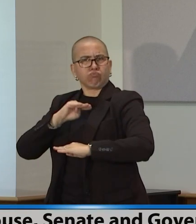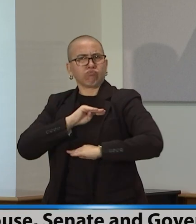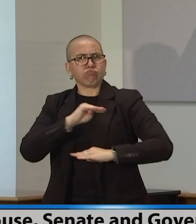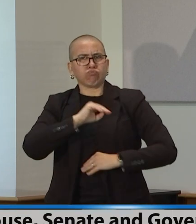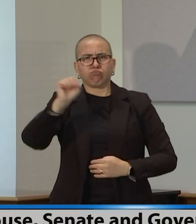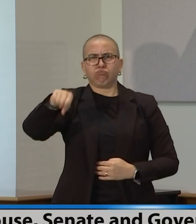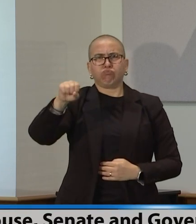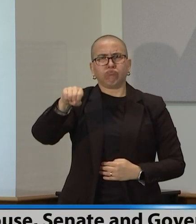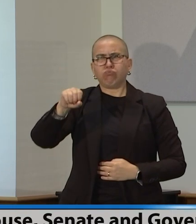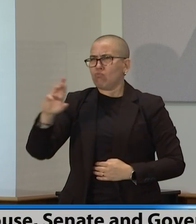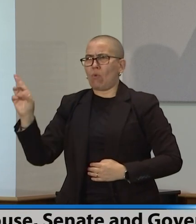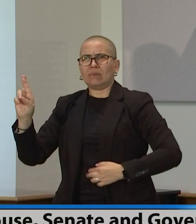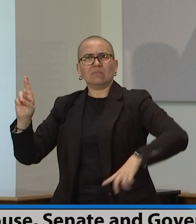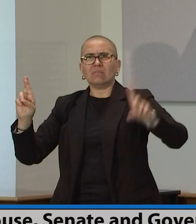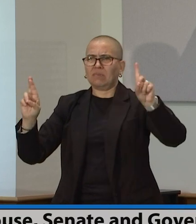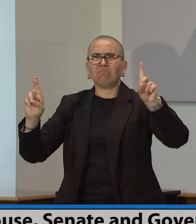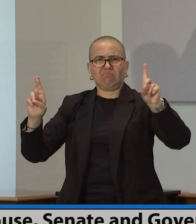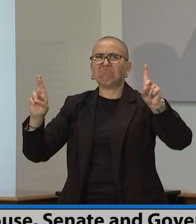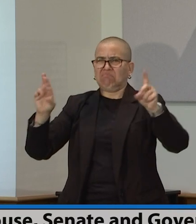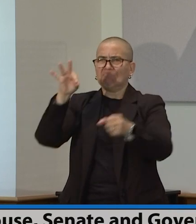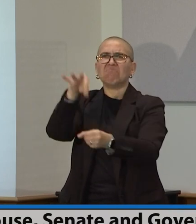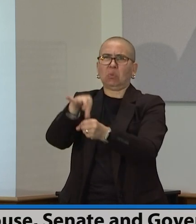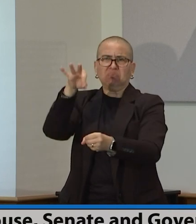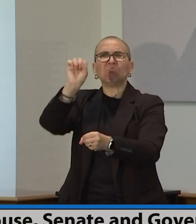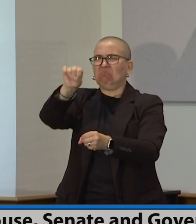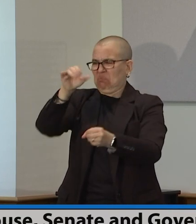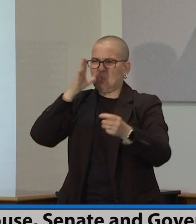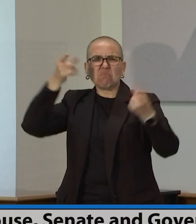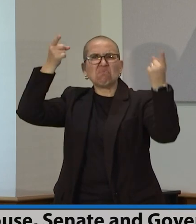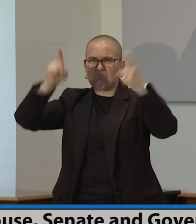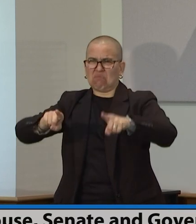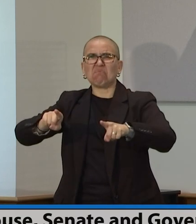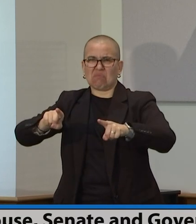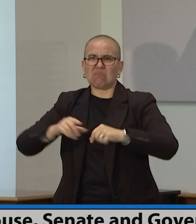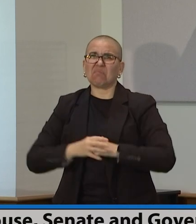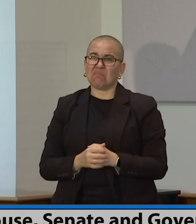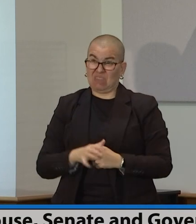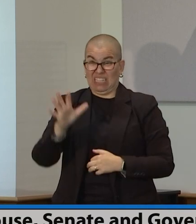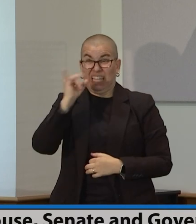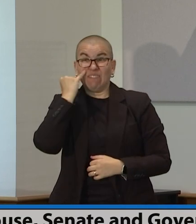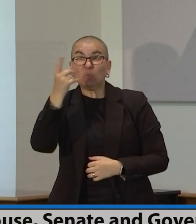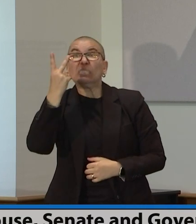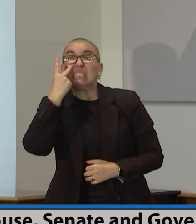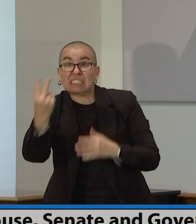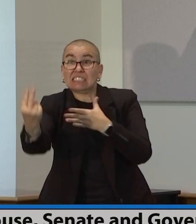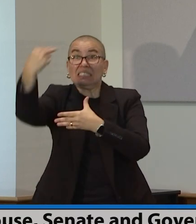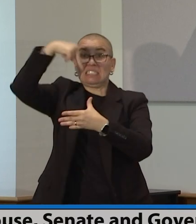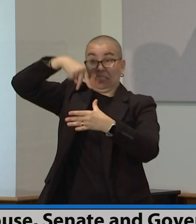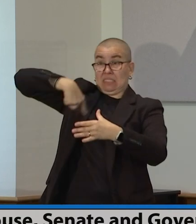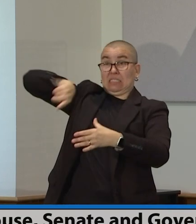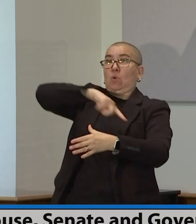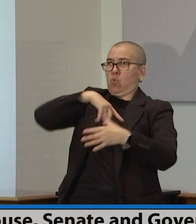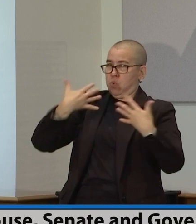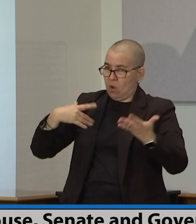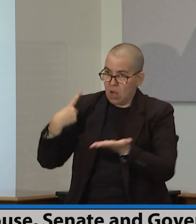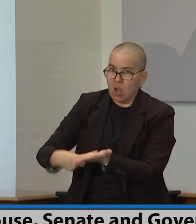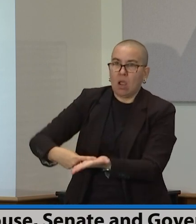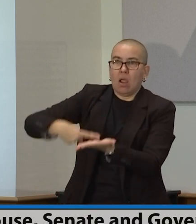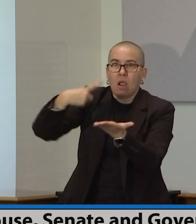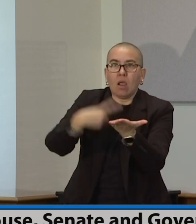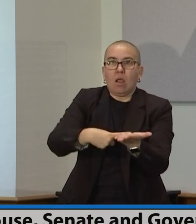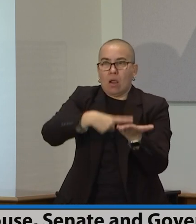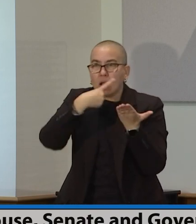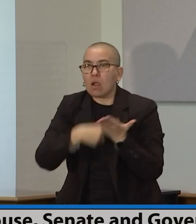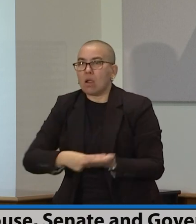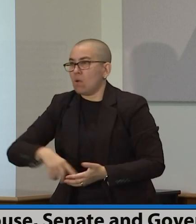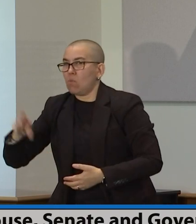If you look at what we had to do to get to this compromise, it took Democrats and Republicans having to give up some of the things they wanted and